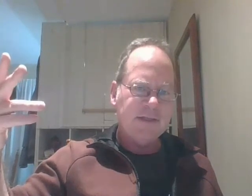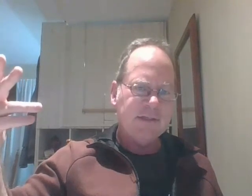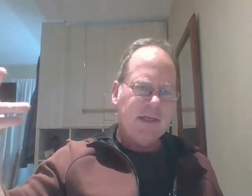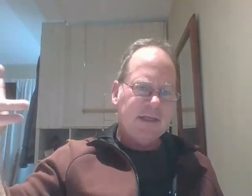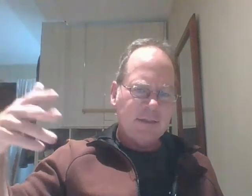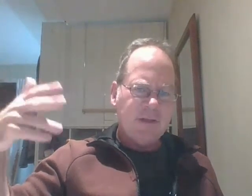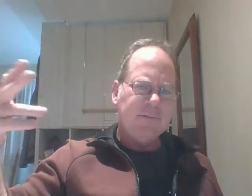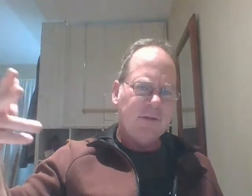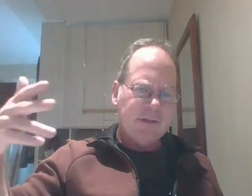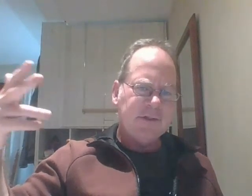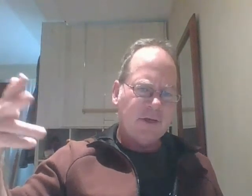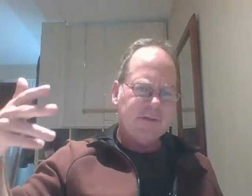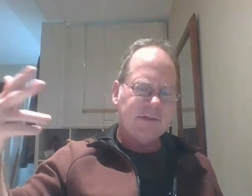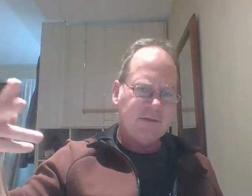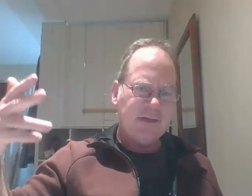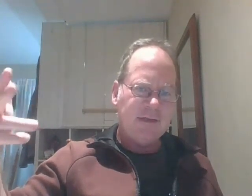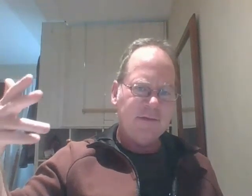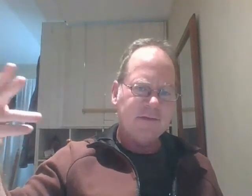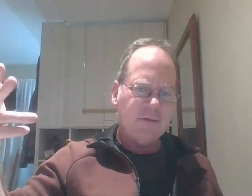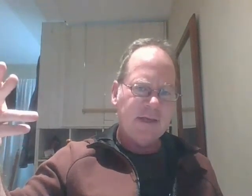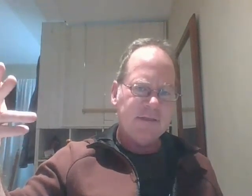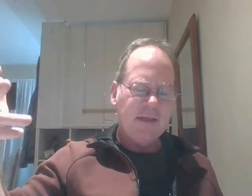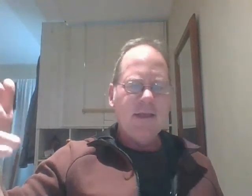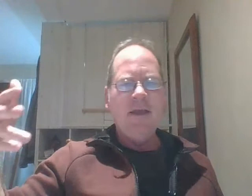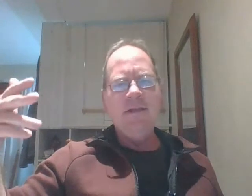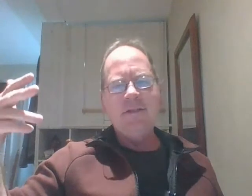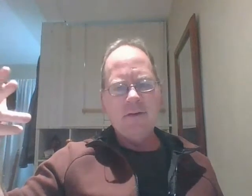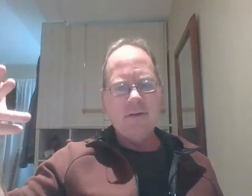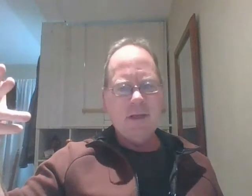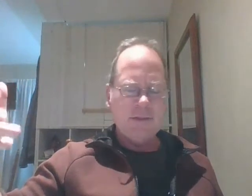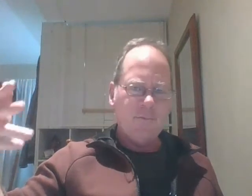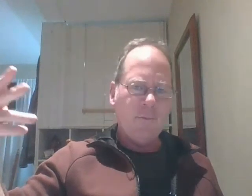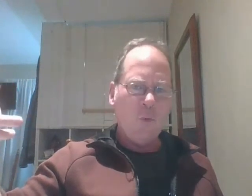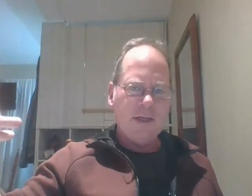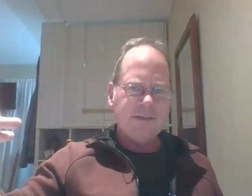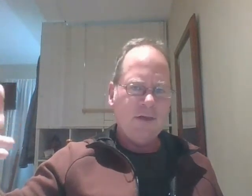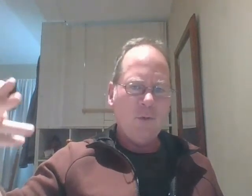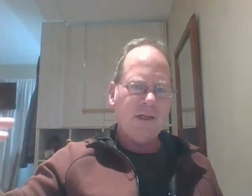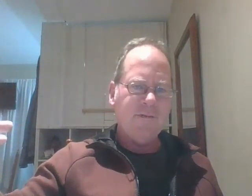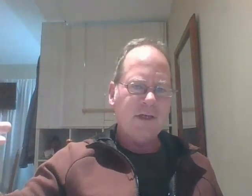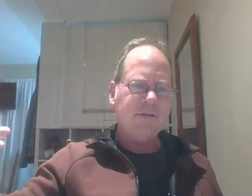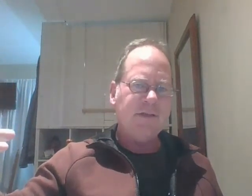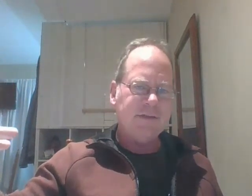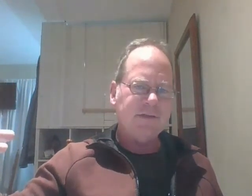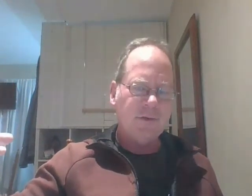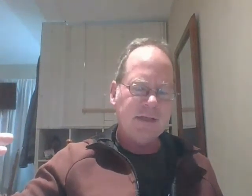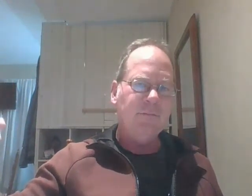some of these middle eastern countries are still kind of in the stone age and in general as someone from the west i don't want to live in a country that's in the stone age but